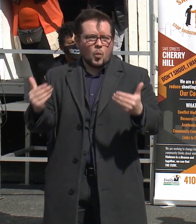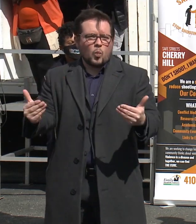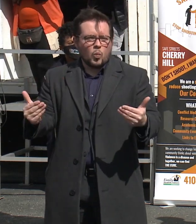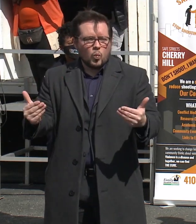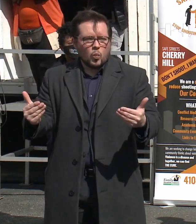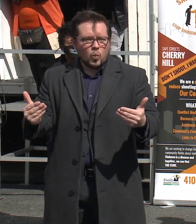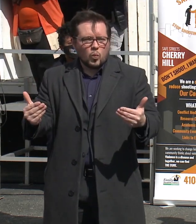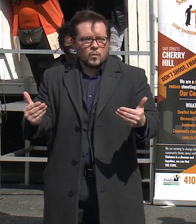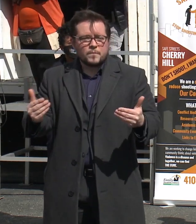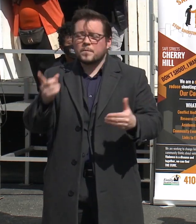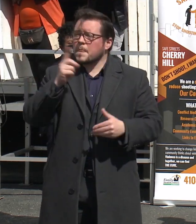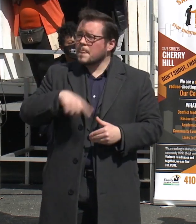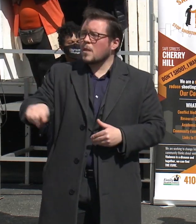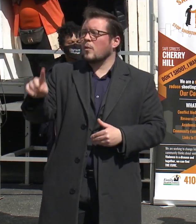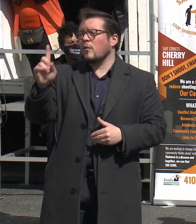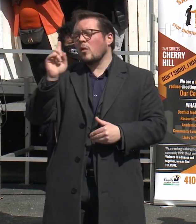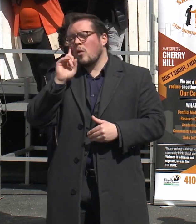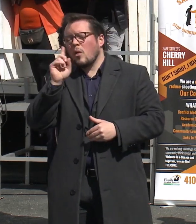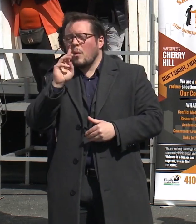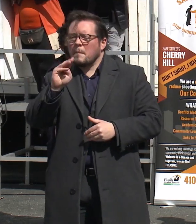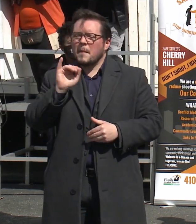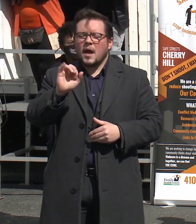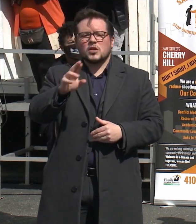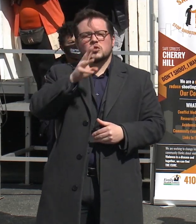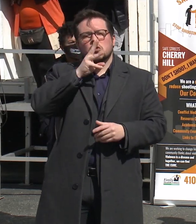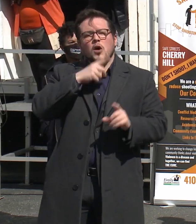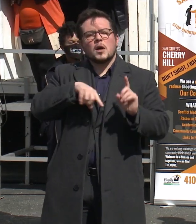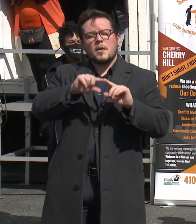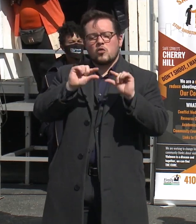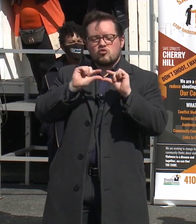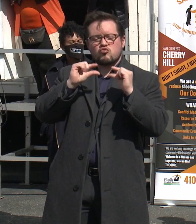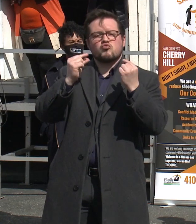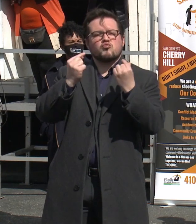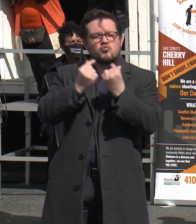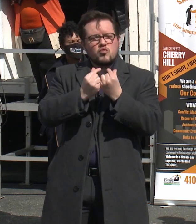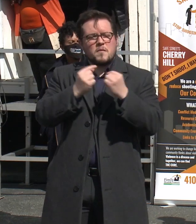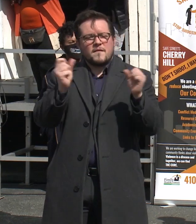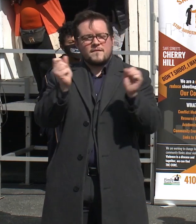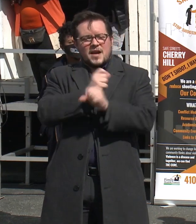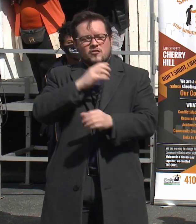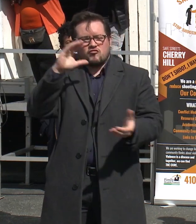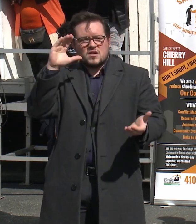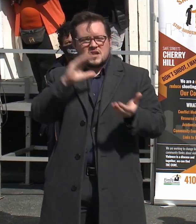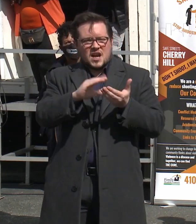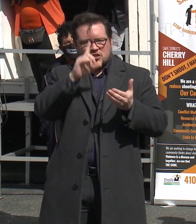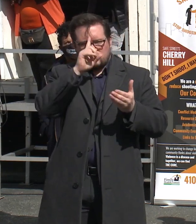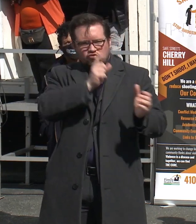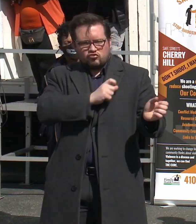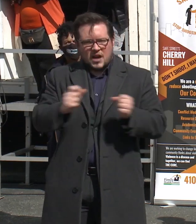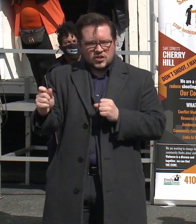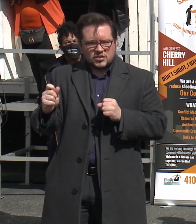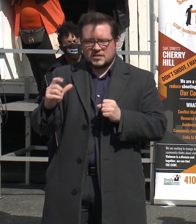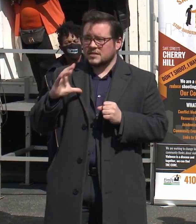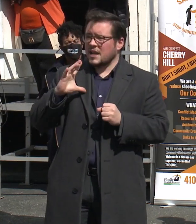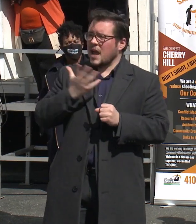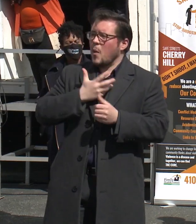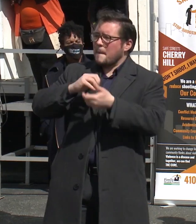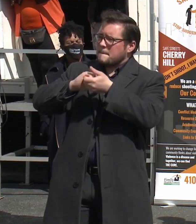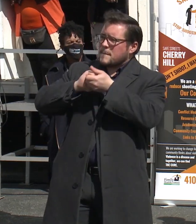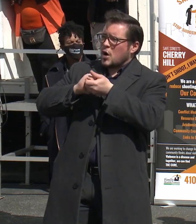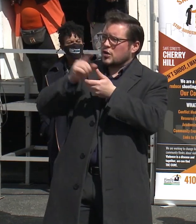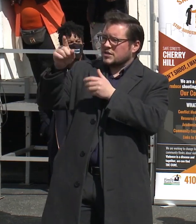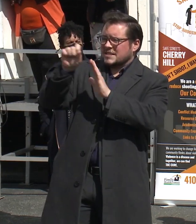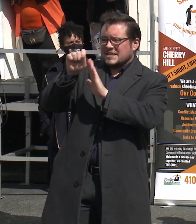You all have heard the Mayor talk about the Group Violence Reduction Strategy, or GVRS. Our partners at the State's